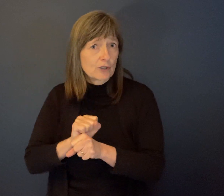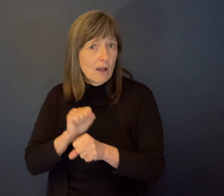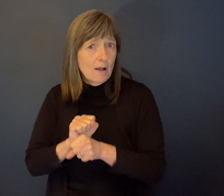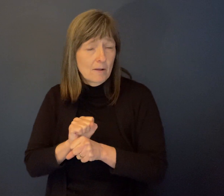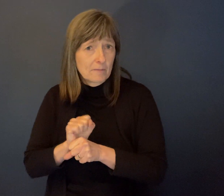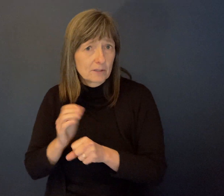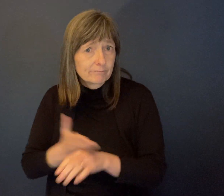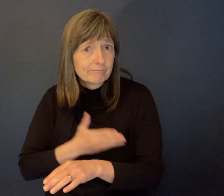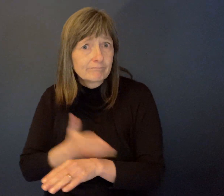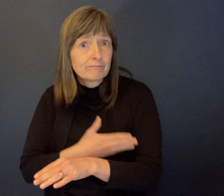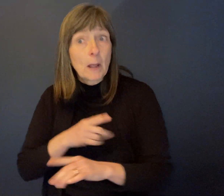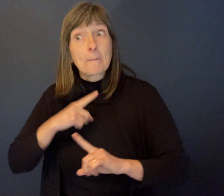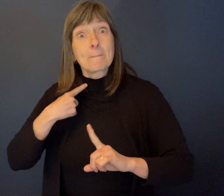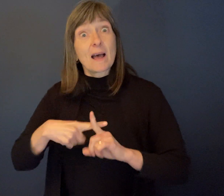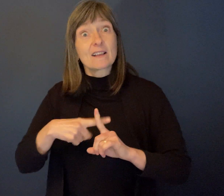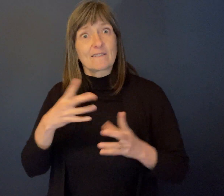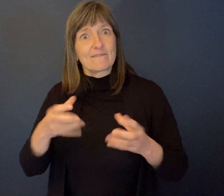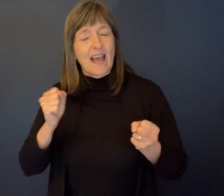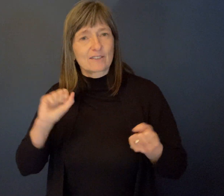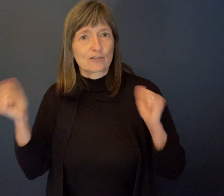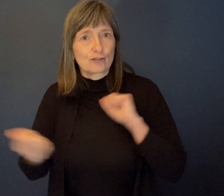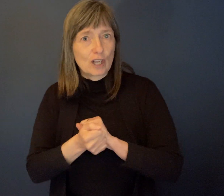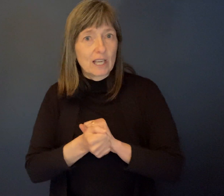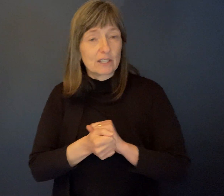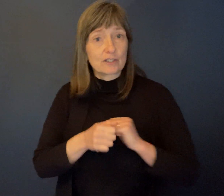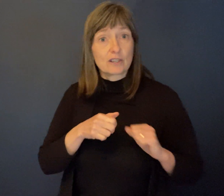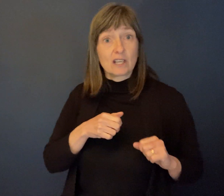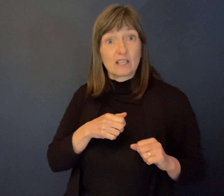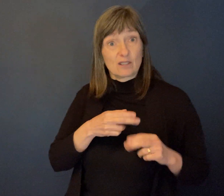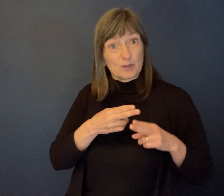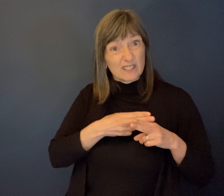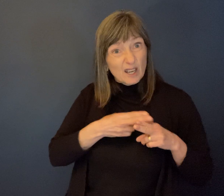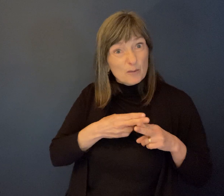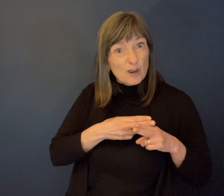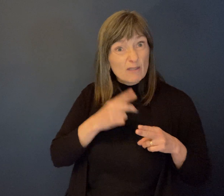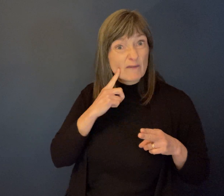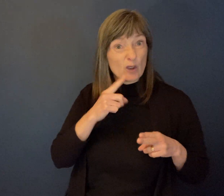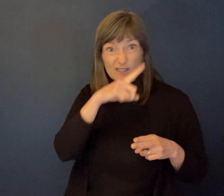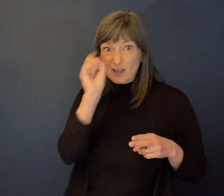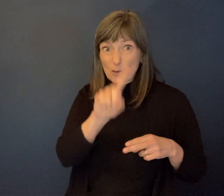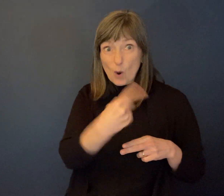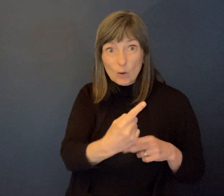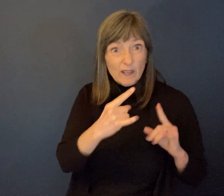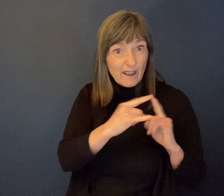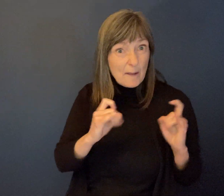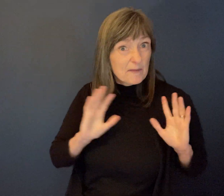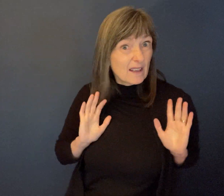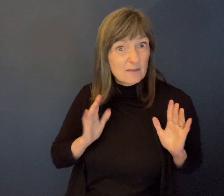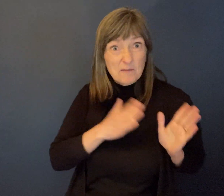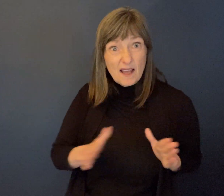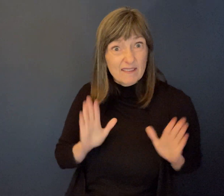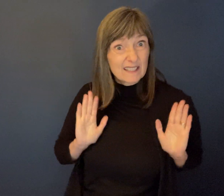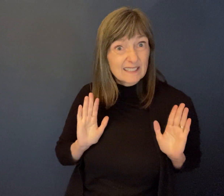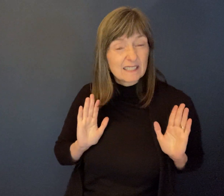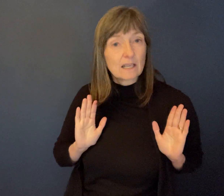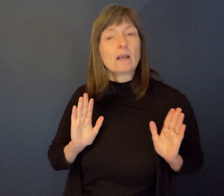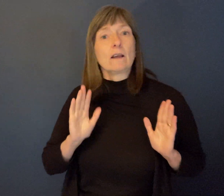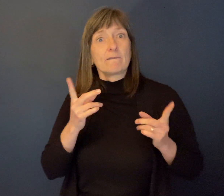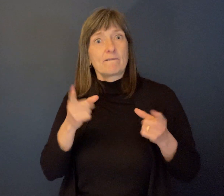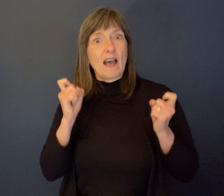be able to transform it so quickly from, you know, a facility that basically operated just summer months to something that became year round because it wasn't,